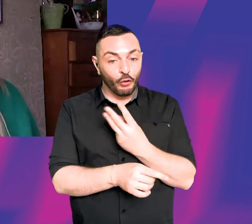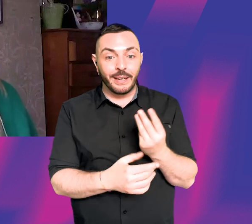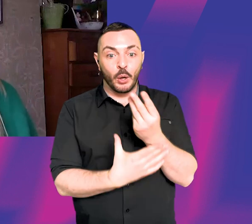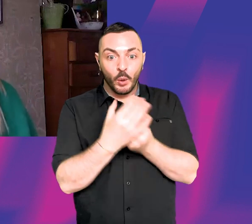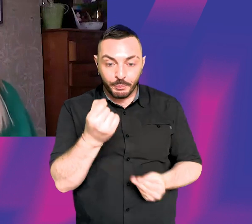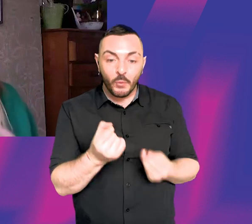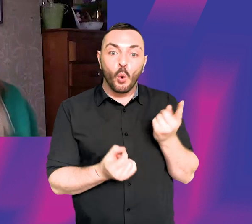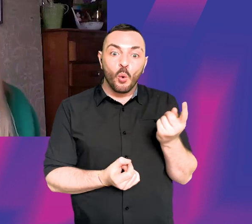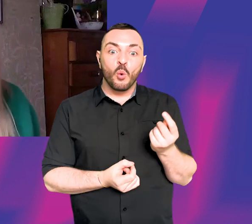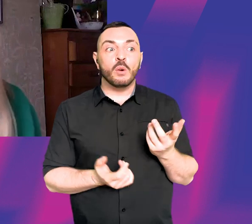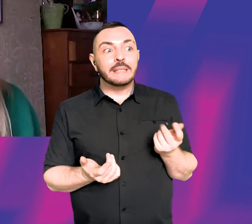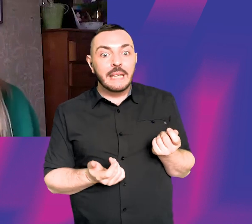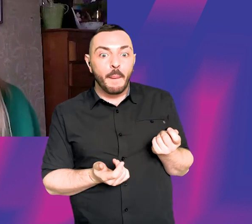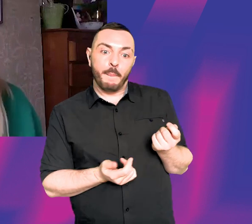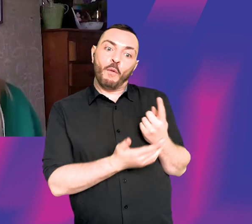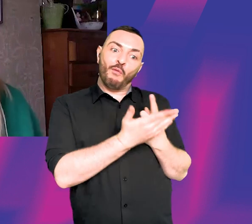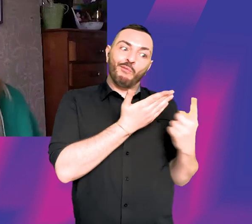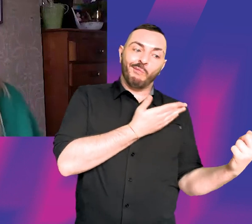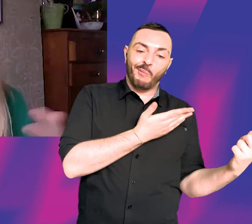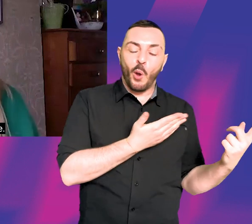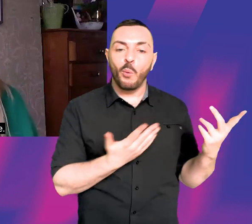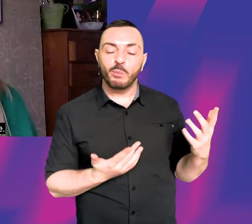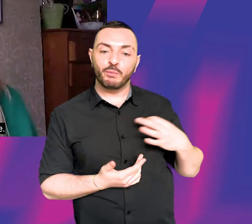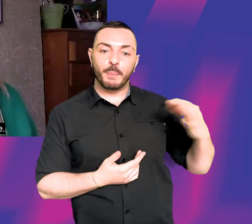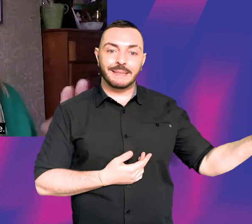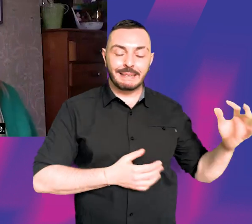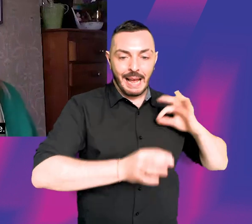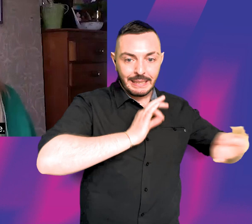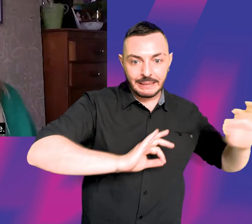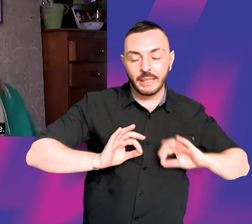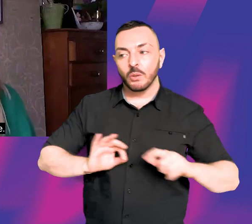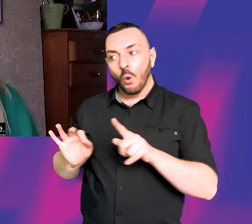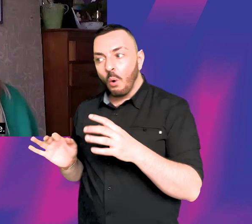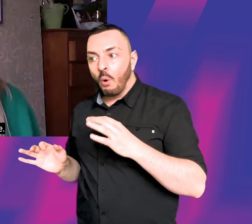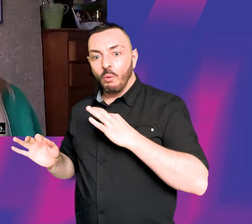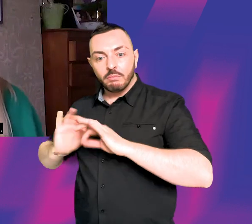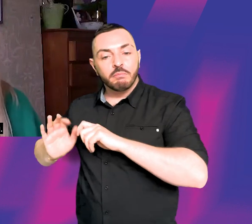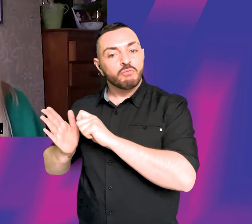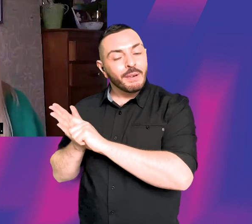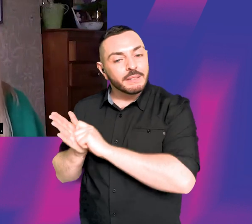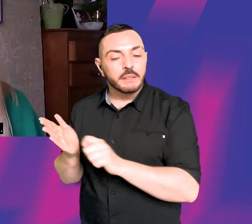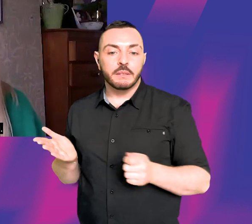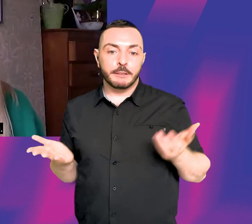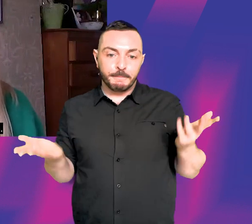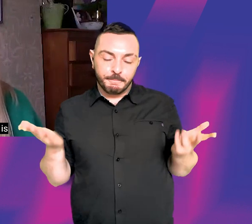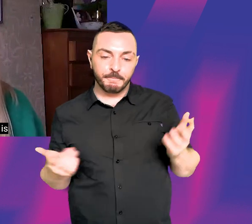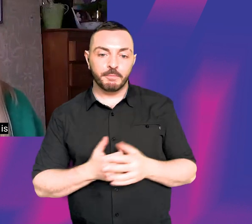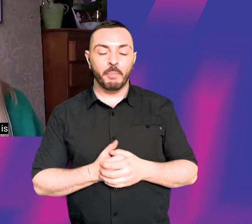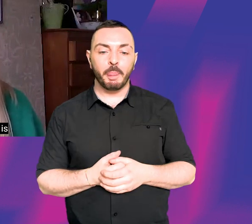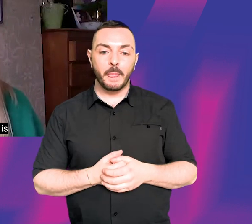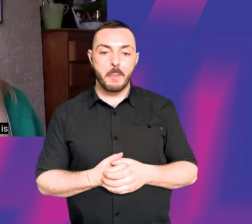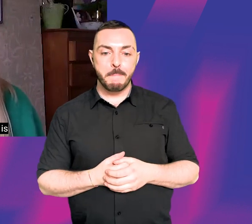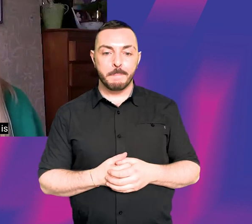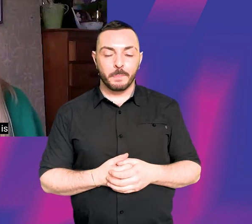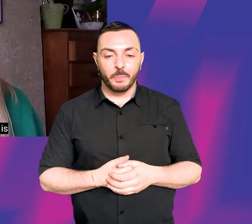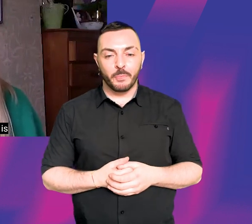represent writers or only represent actors. You know, they don't, they don't sort of cross pollinate as it were. So that's something worth knowing. And I